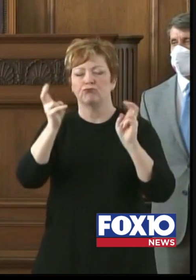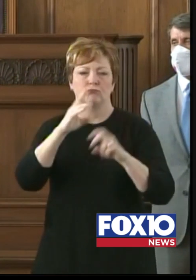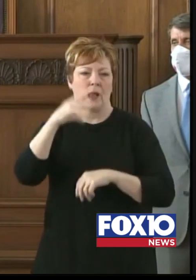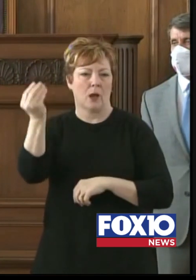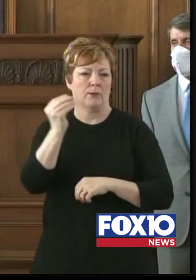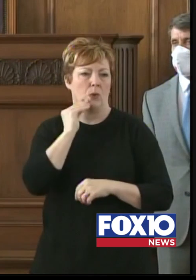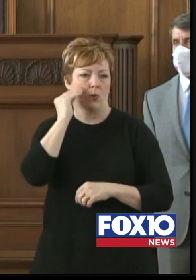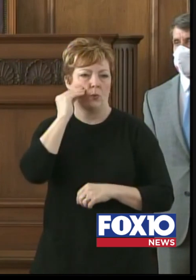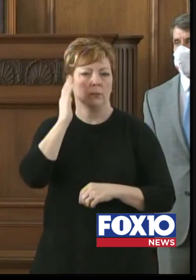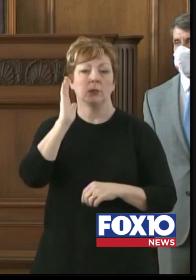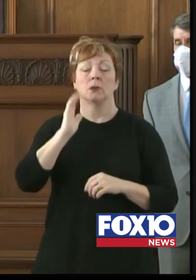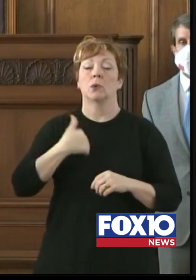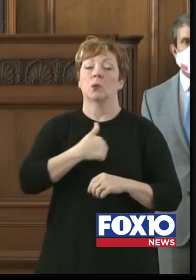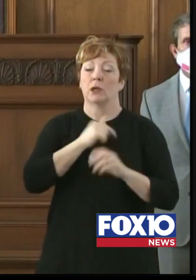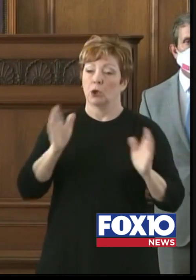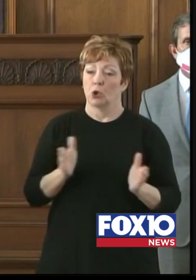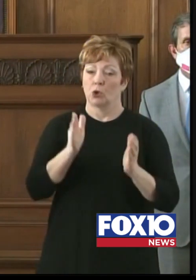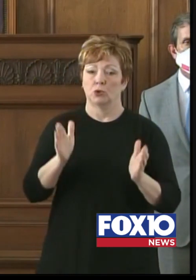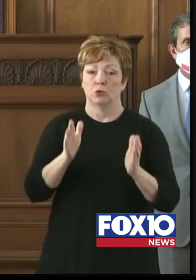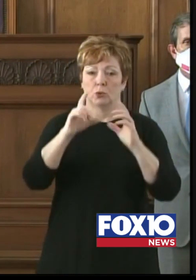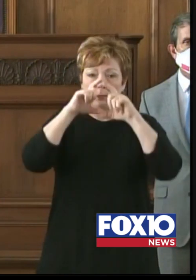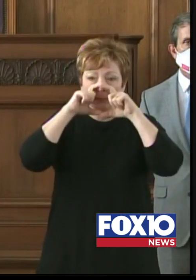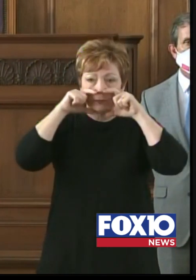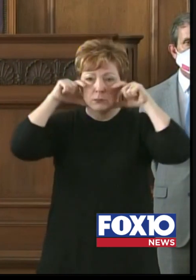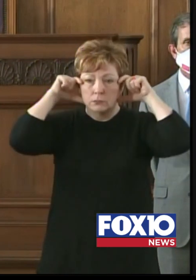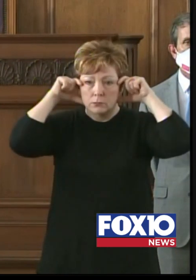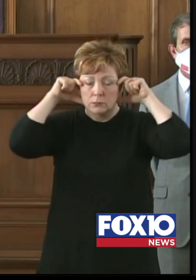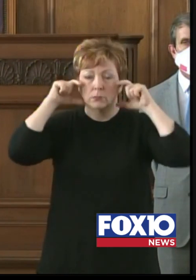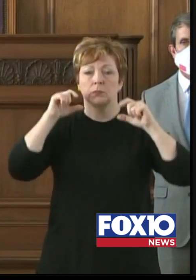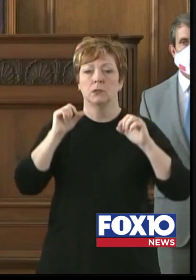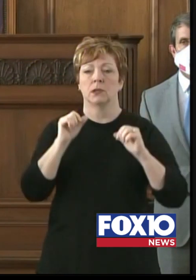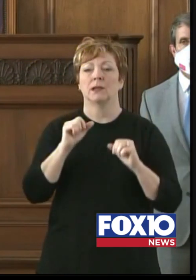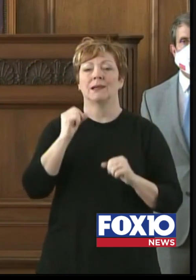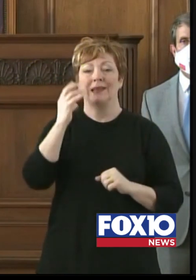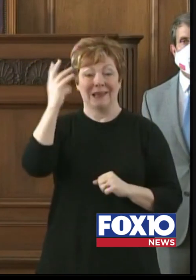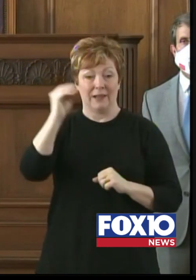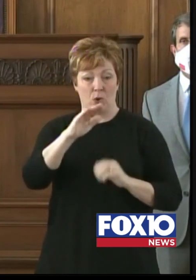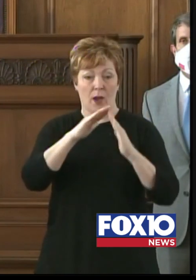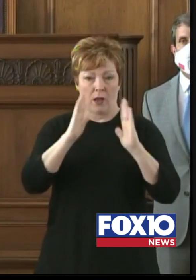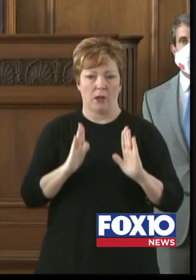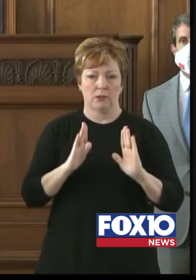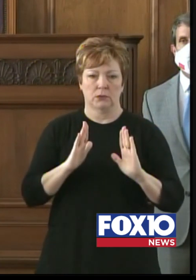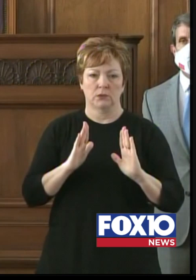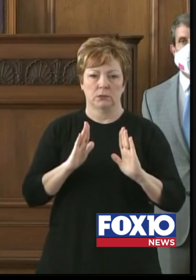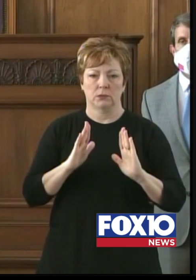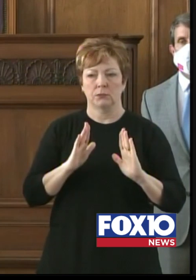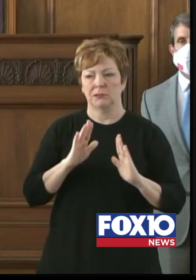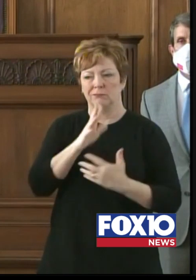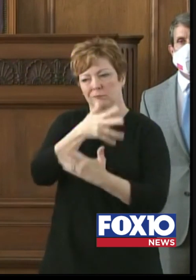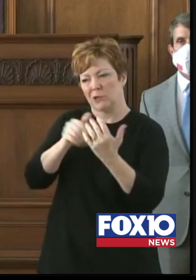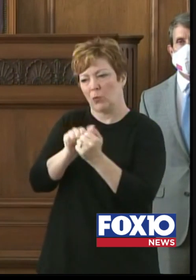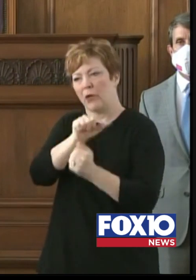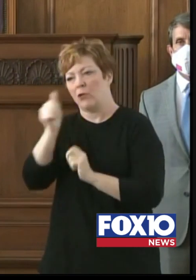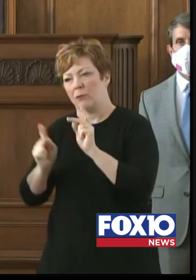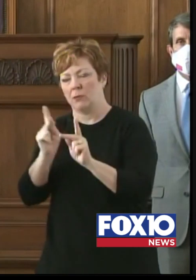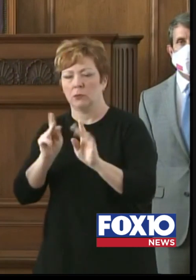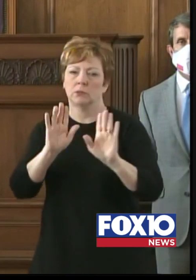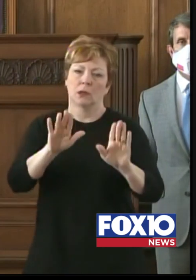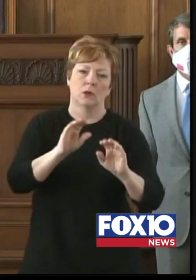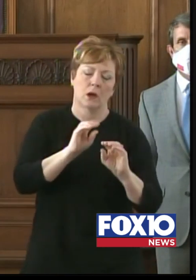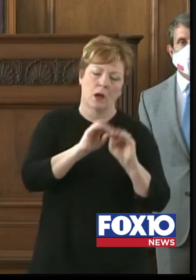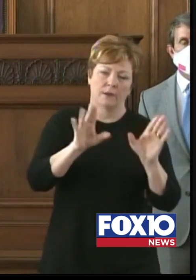face coverings around people from other households when you leave your house. Obviously, no one's going to arrest you